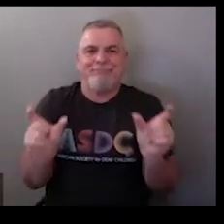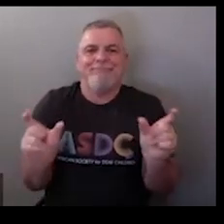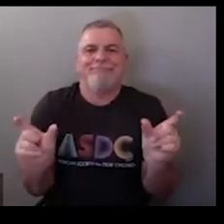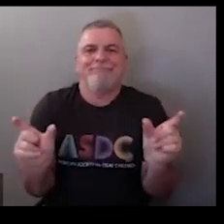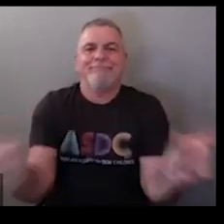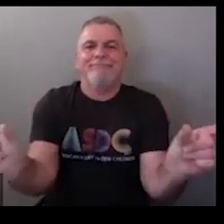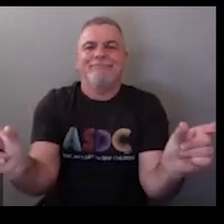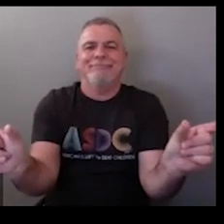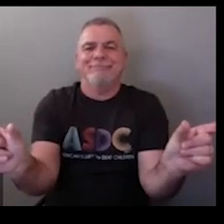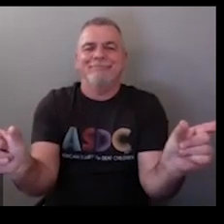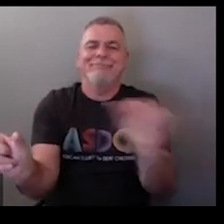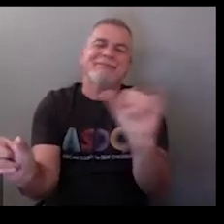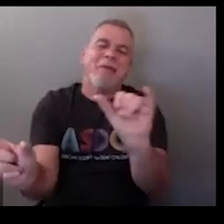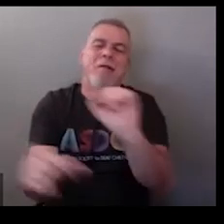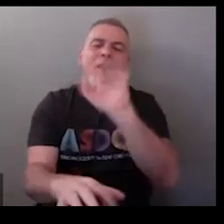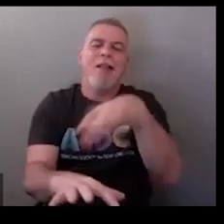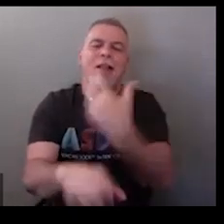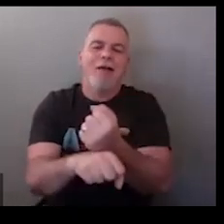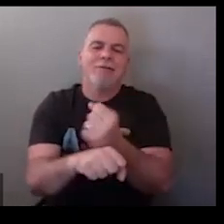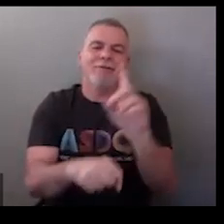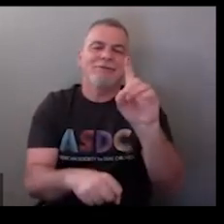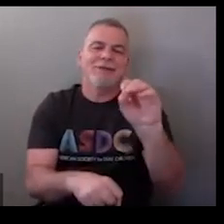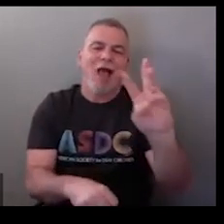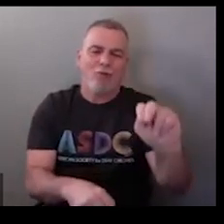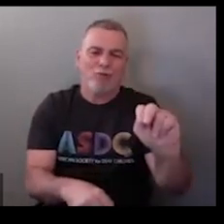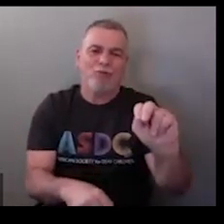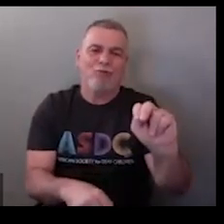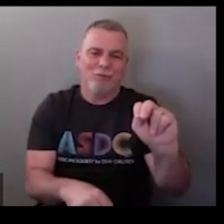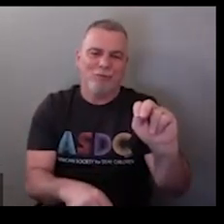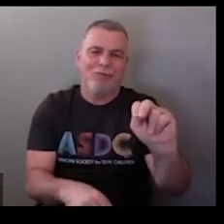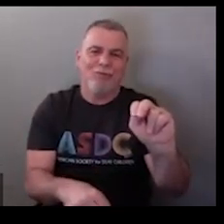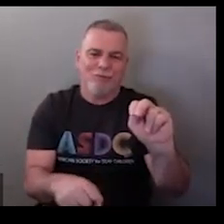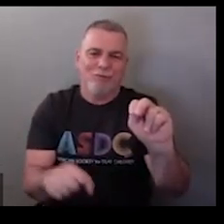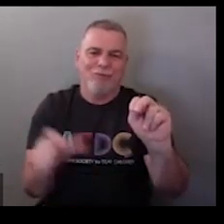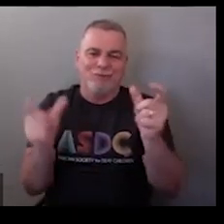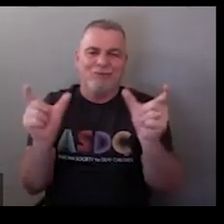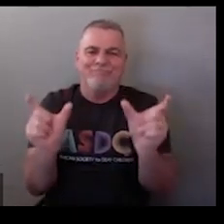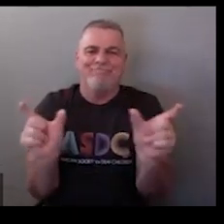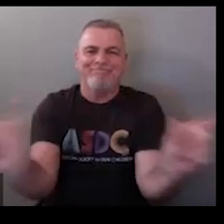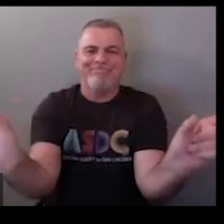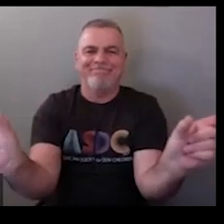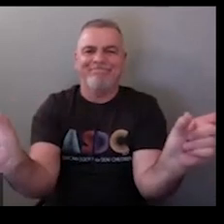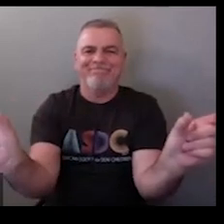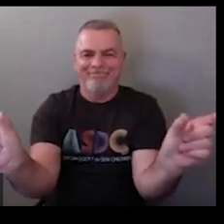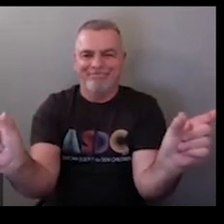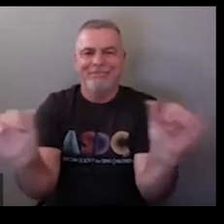this is coming into vogue very same concept of like being locked down being